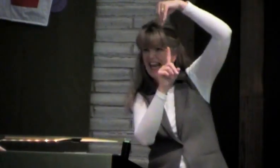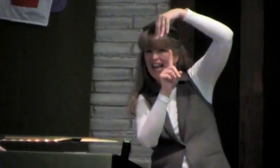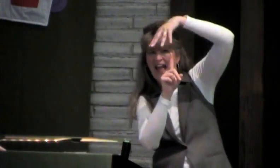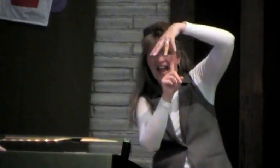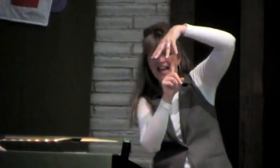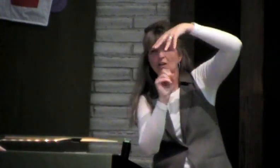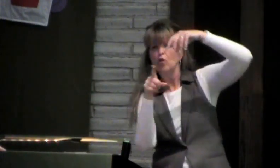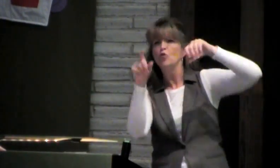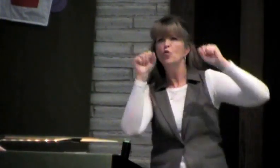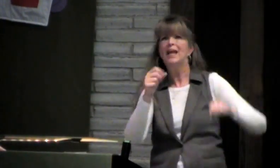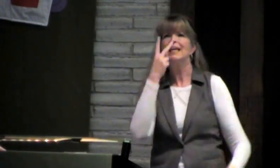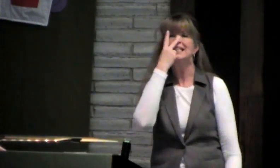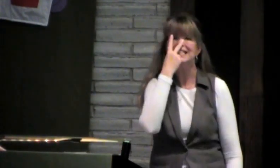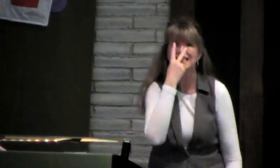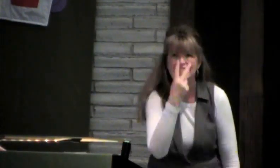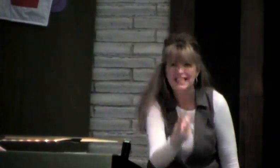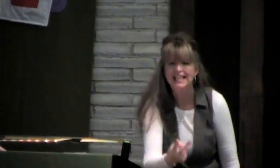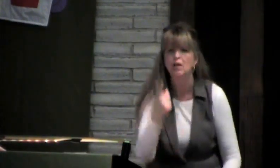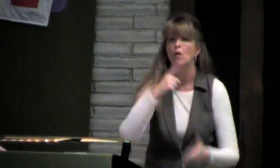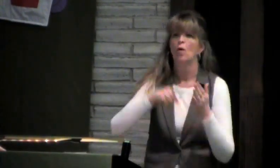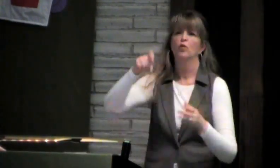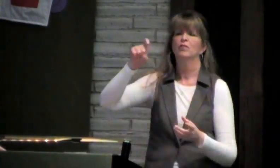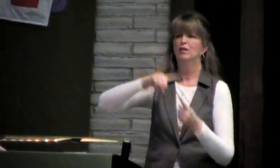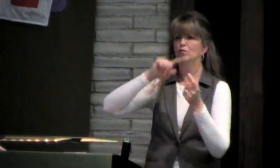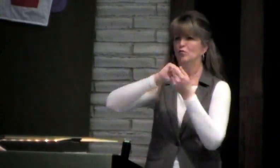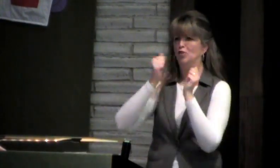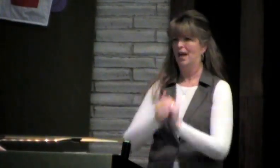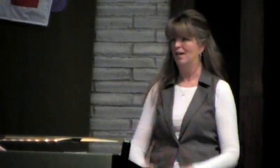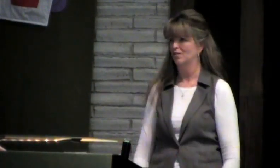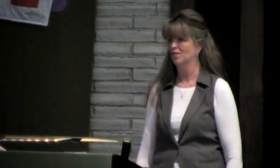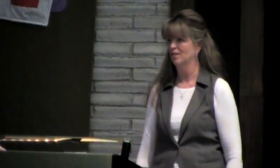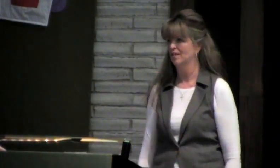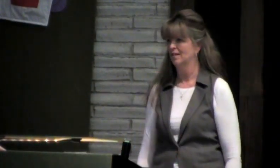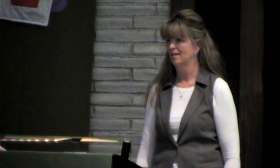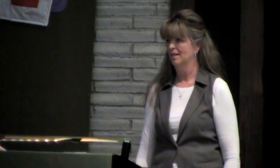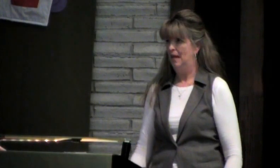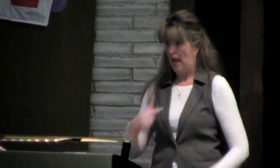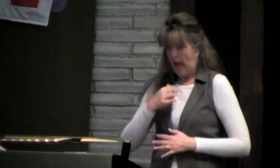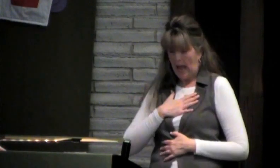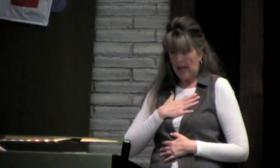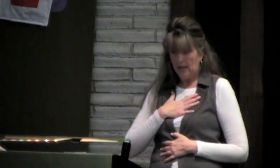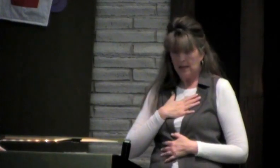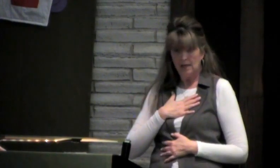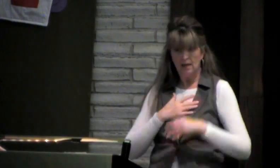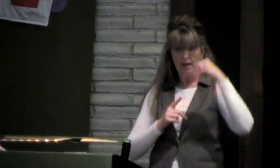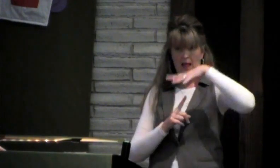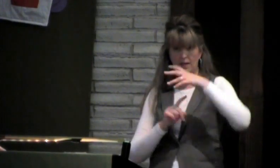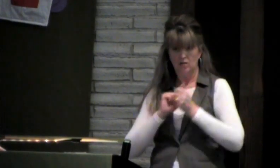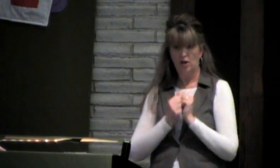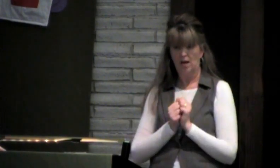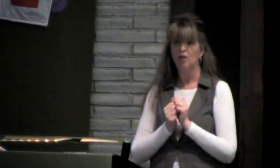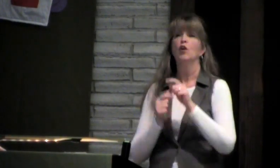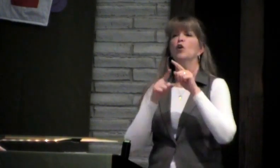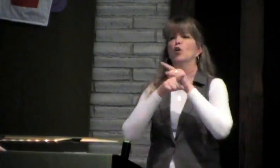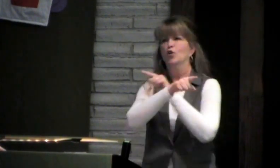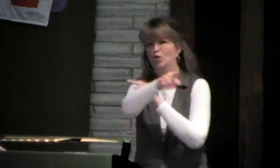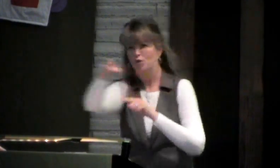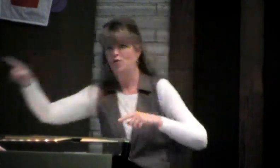remain in the light of Christ so that you can see what needs to be changed in your life. and that